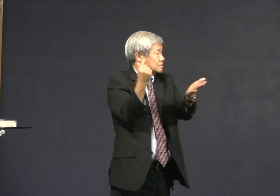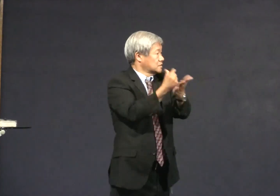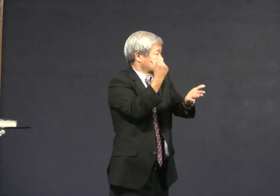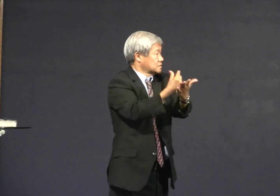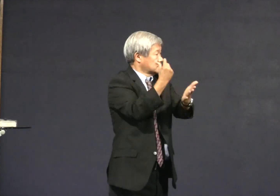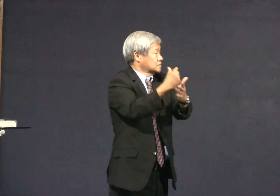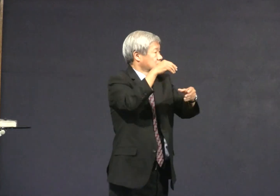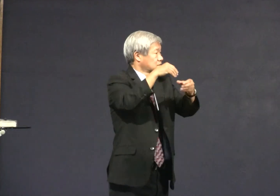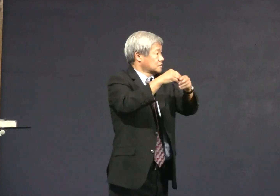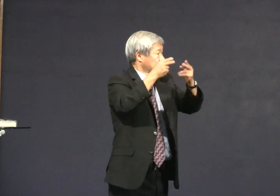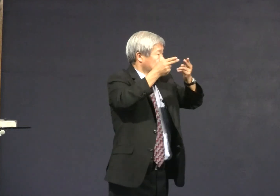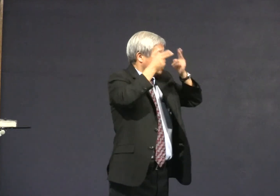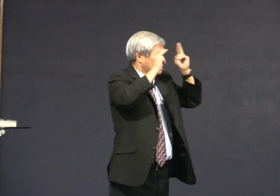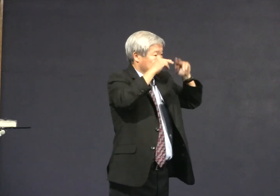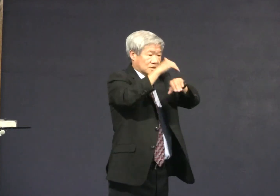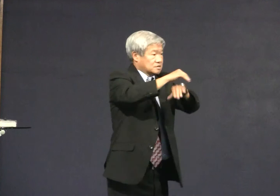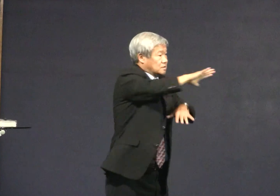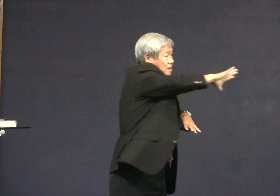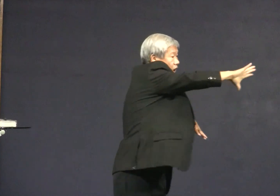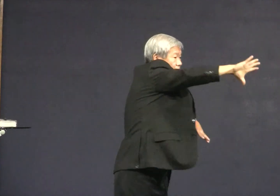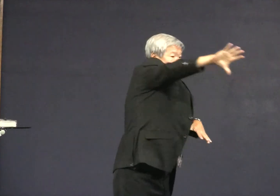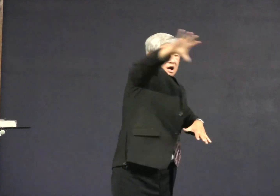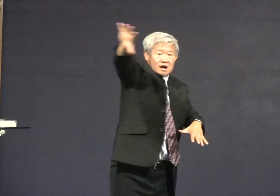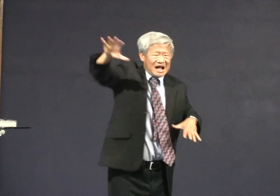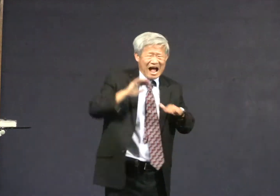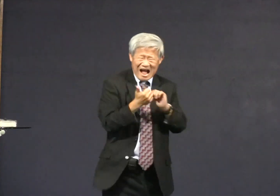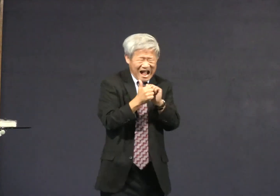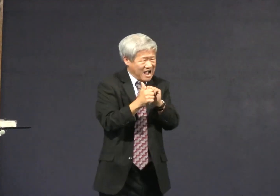Christians can spread the gospel on Halloween night